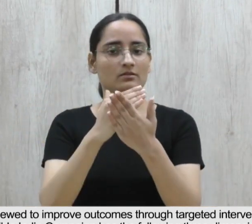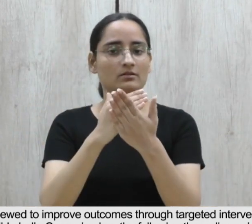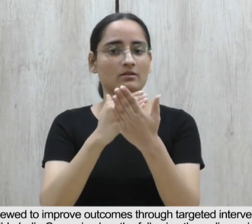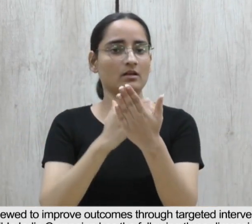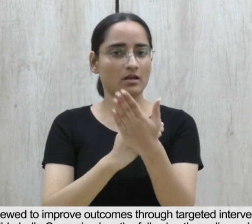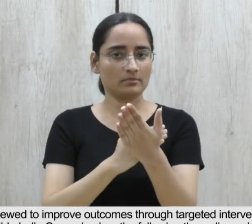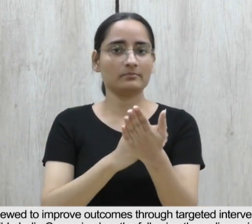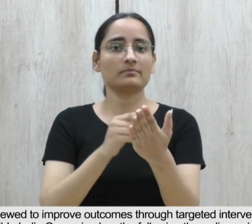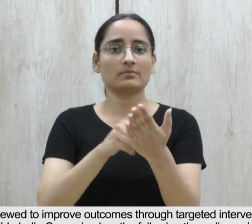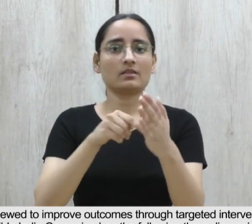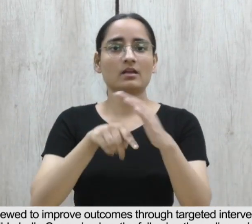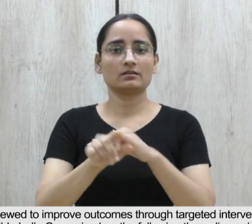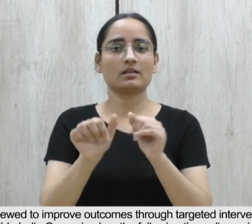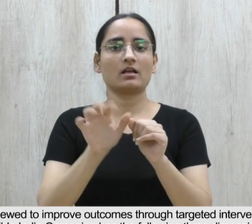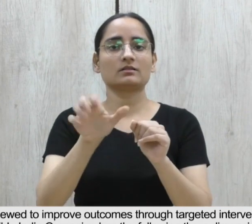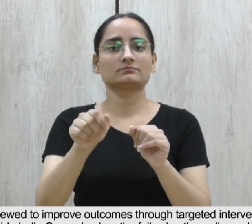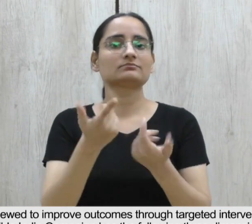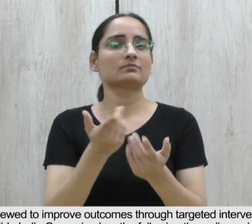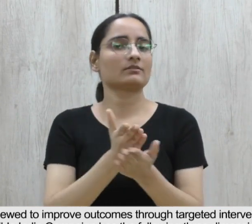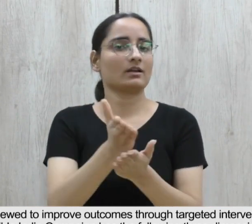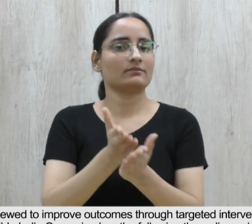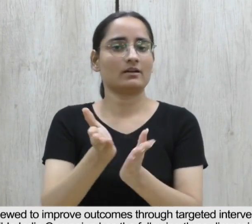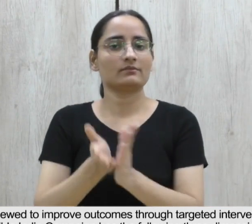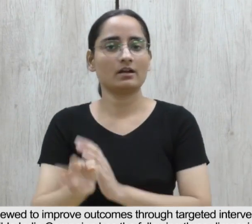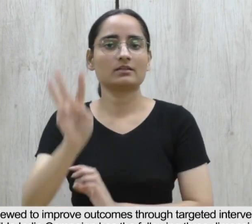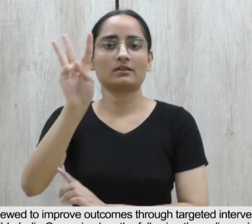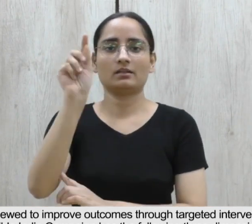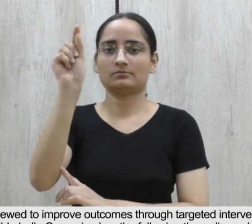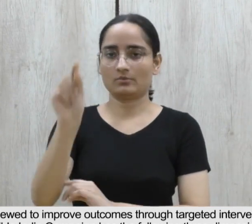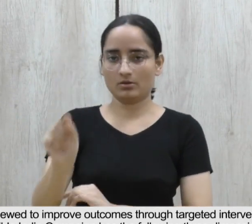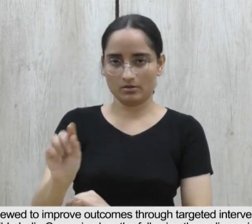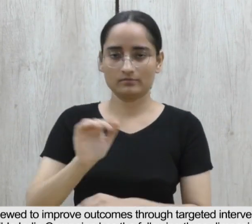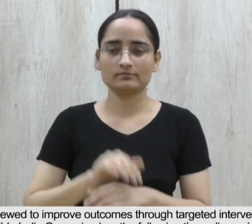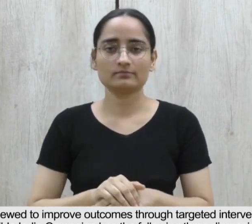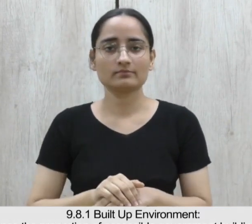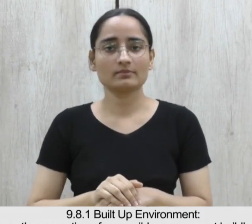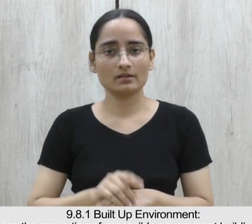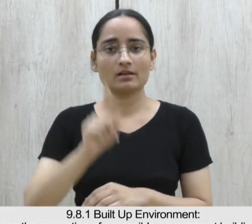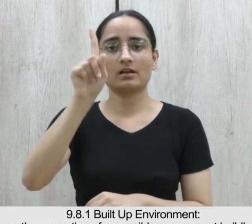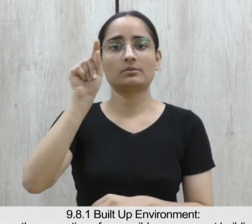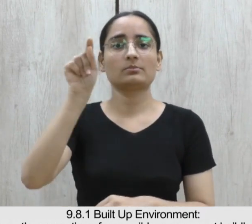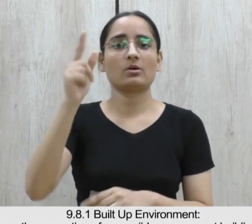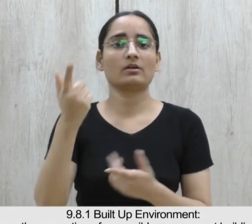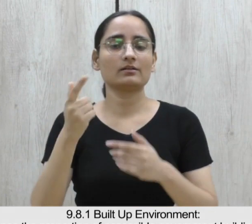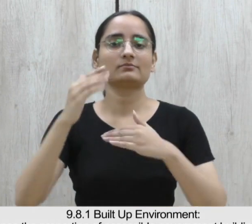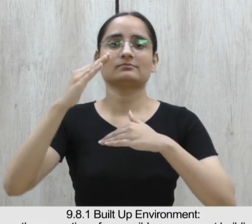has the following three dimensions of accessibility. First, 9.8